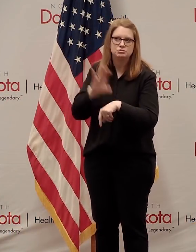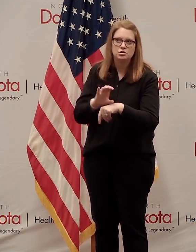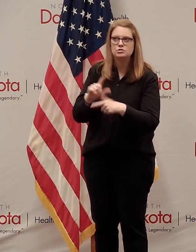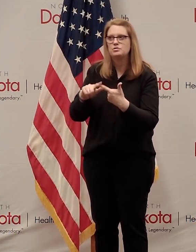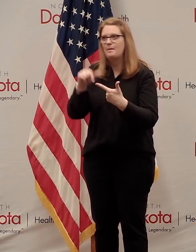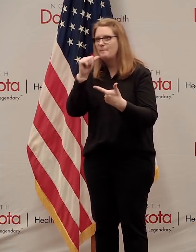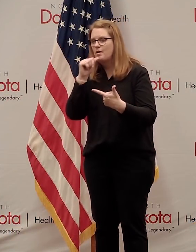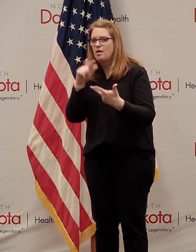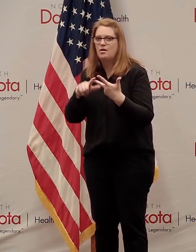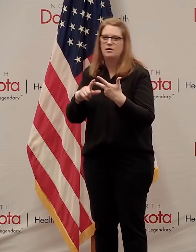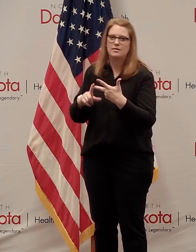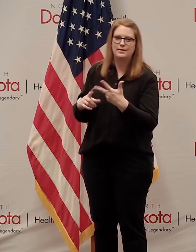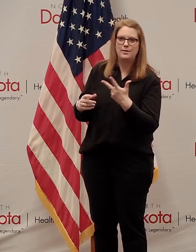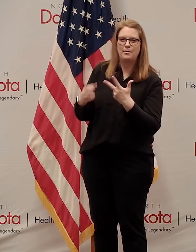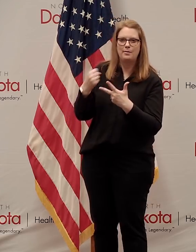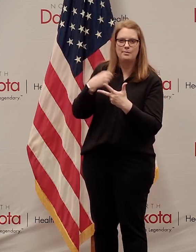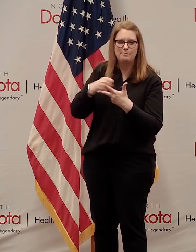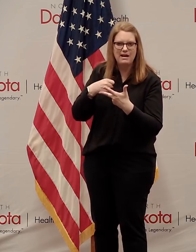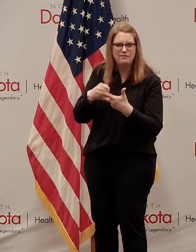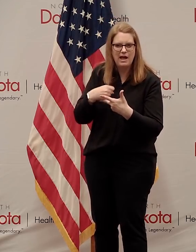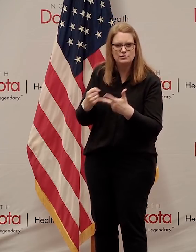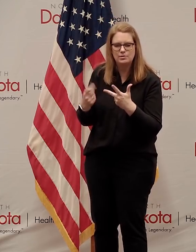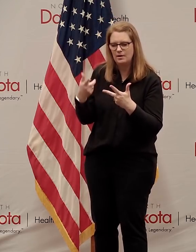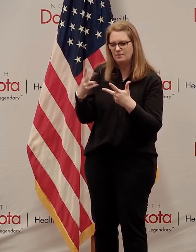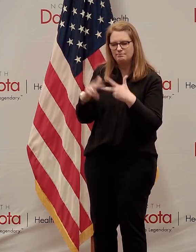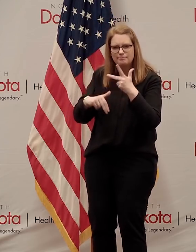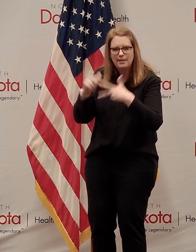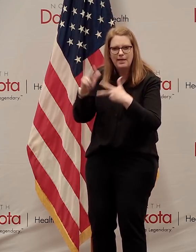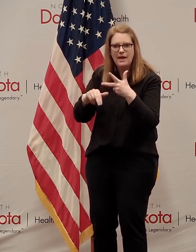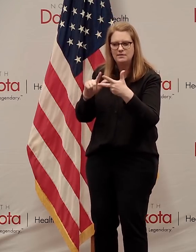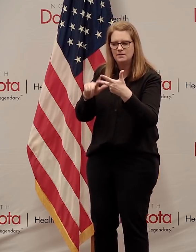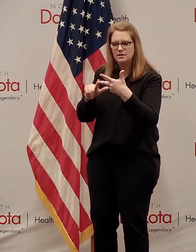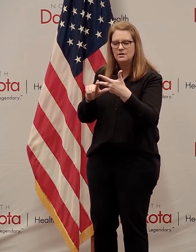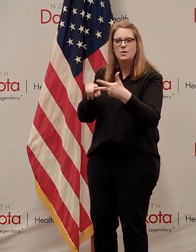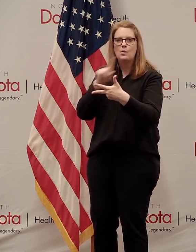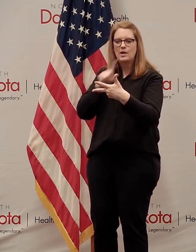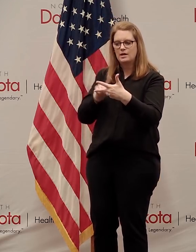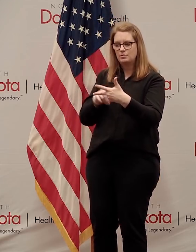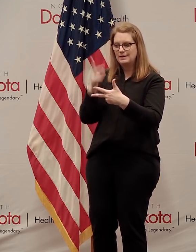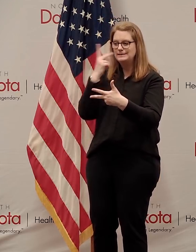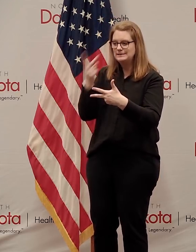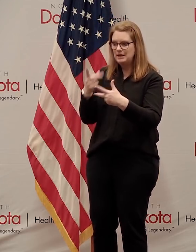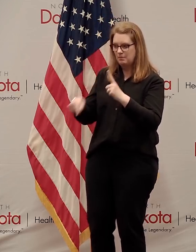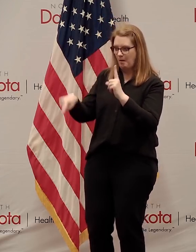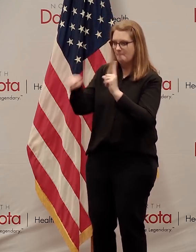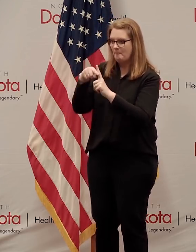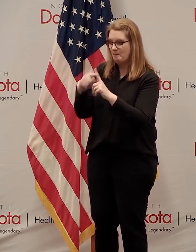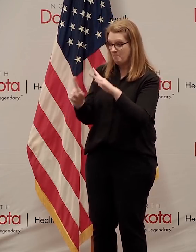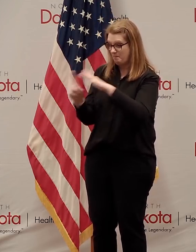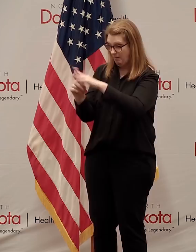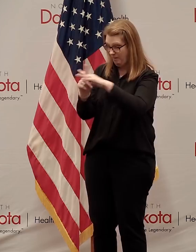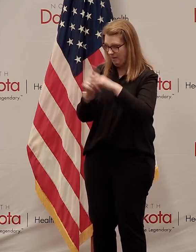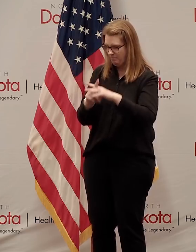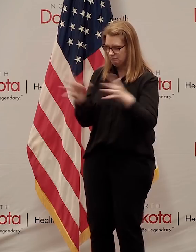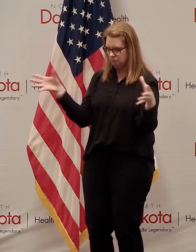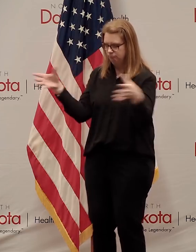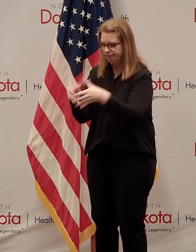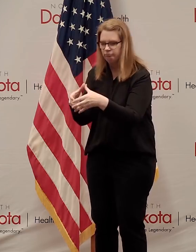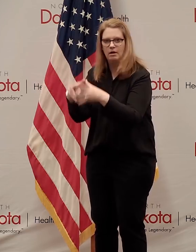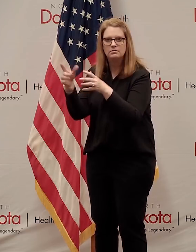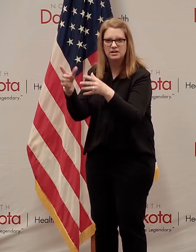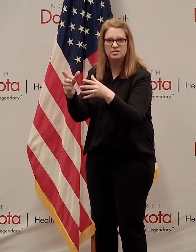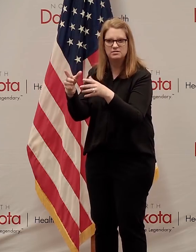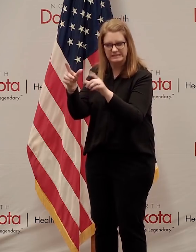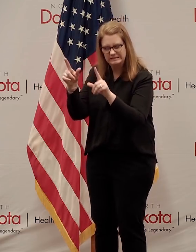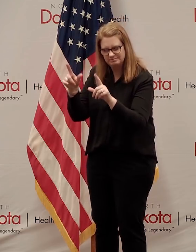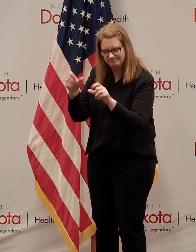plant, we'll have the ability to come in and do that in a targeted way. And again, reduce the impact and keep it from from spreading